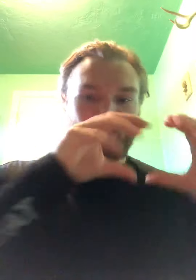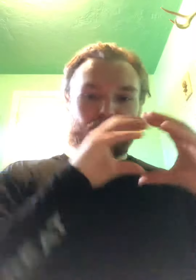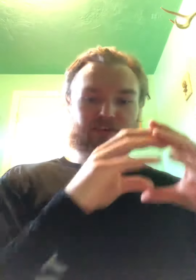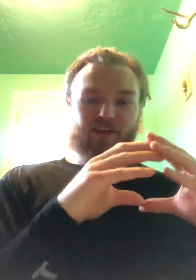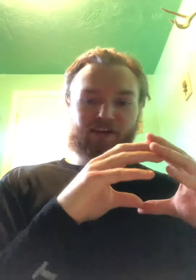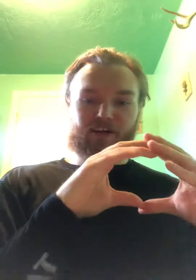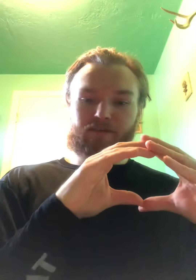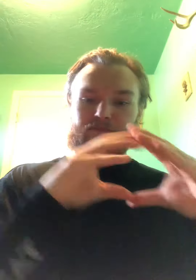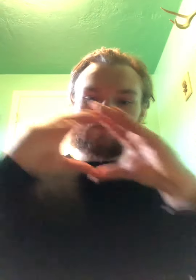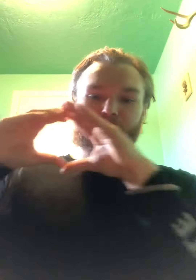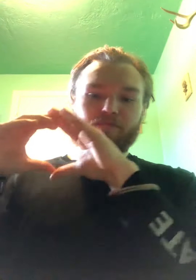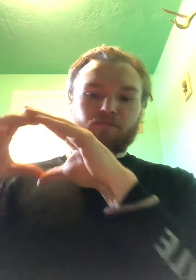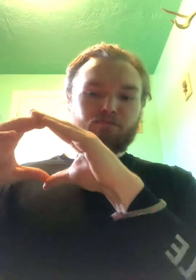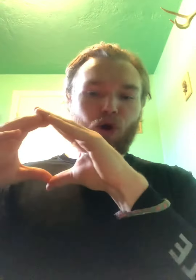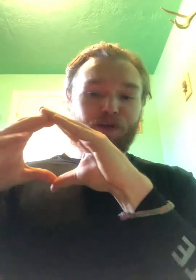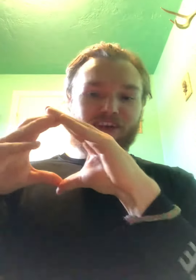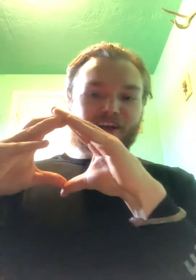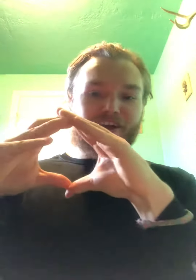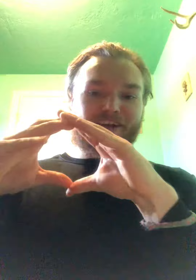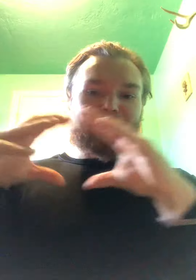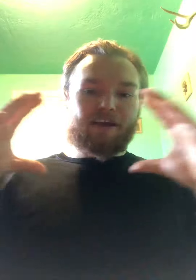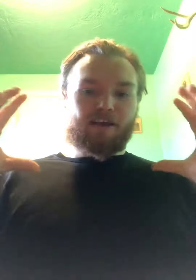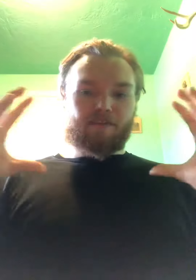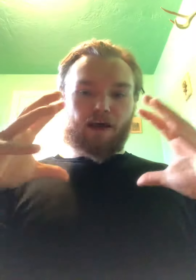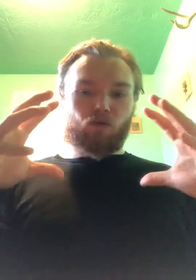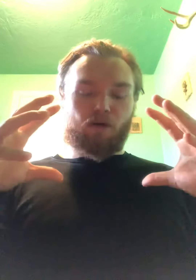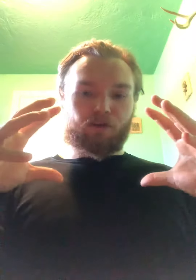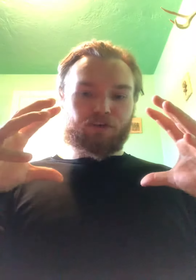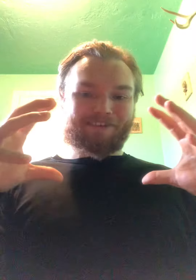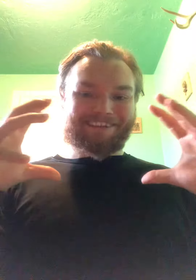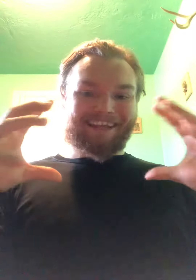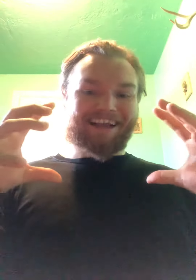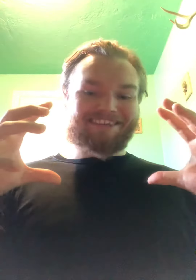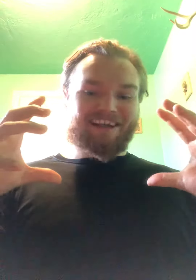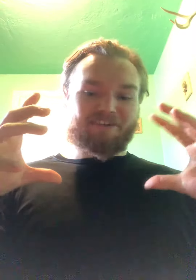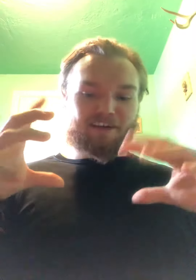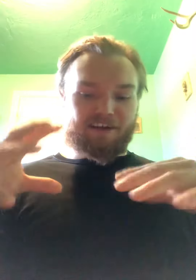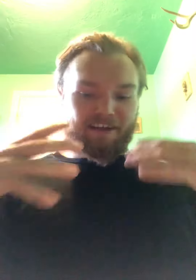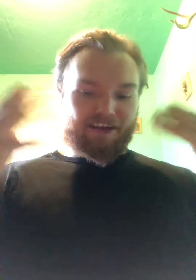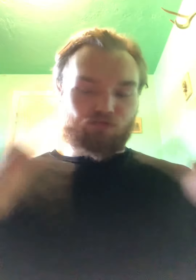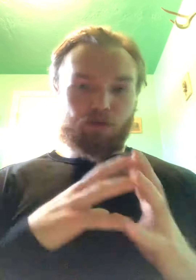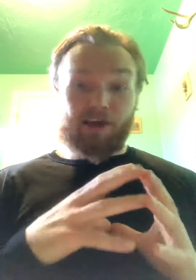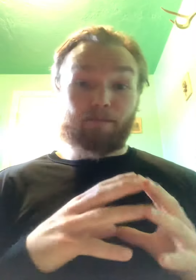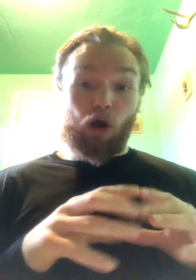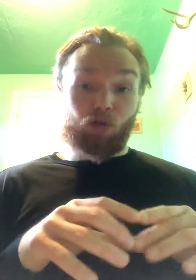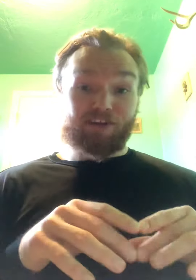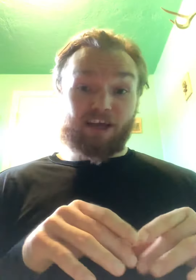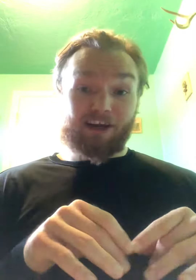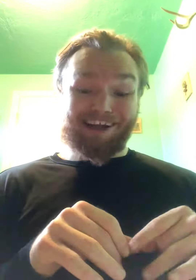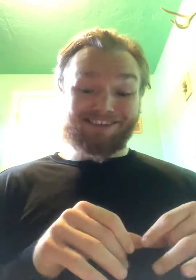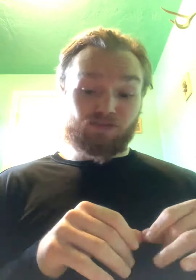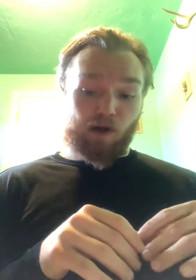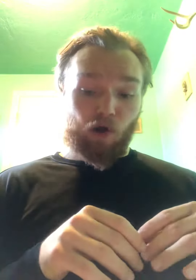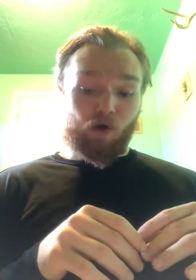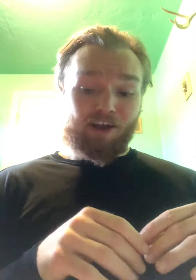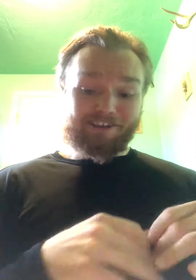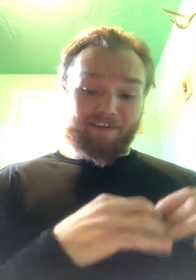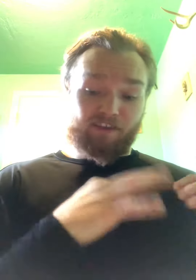So monosaccharide, monosaccharide, that whole molecule is a disaccharide. And guess what? We got polysaccharides as well. So that's